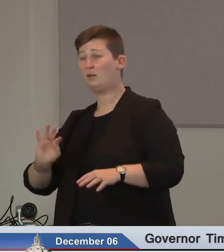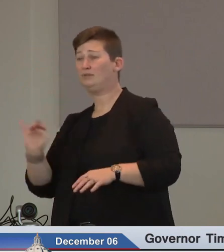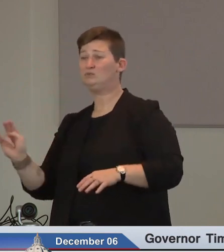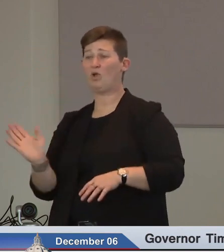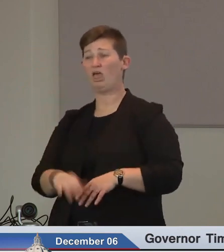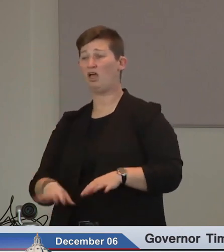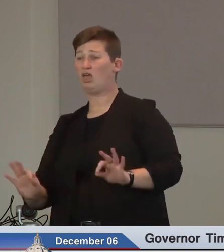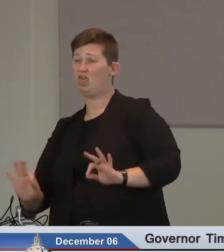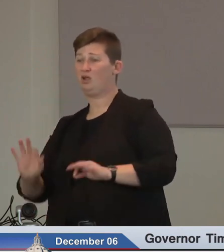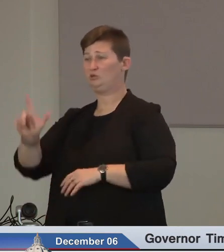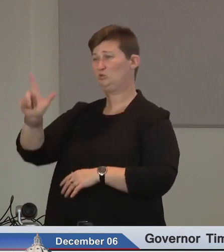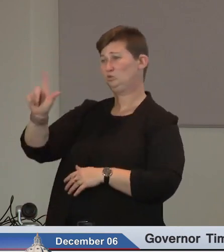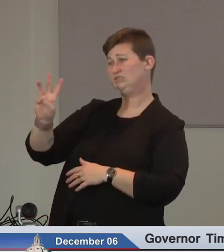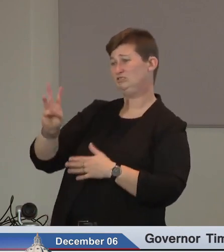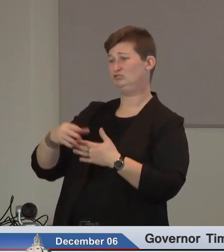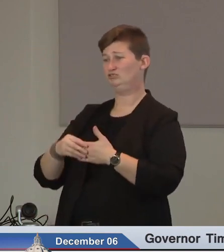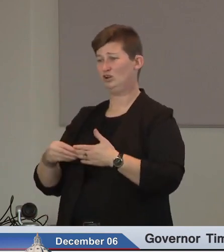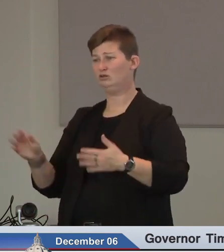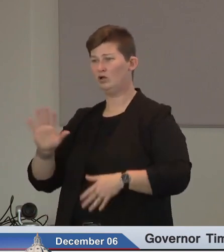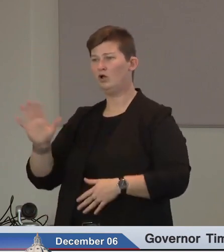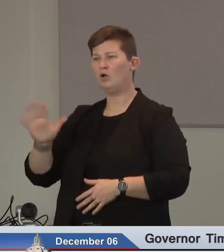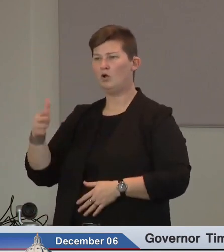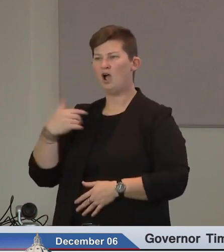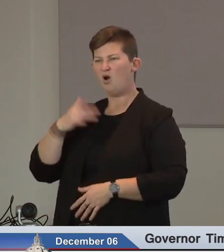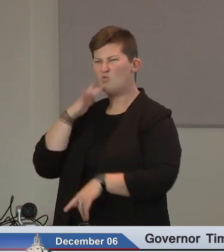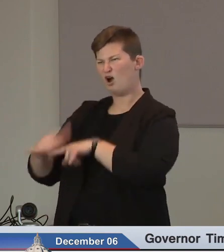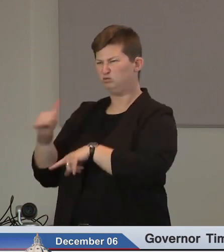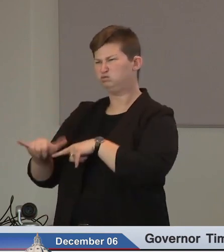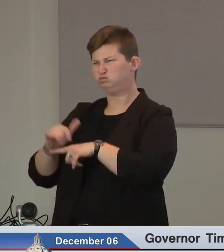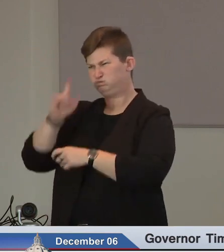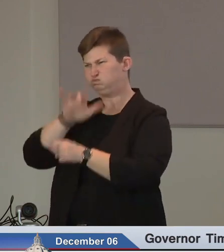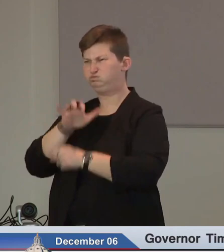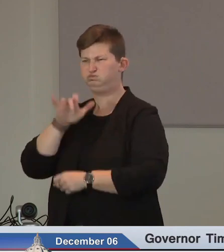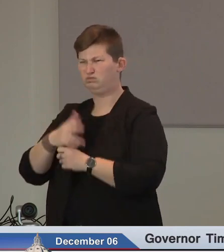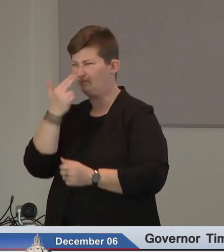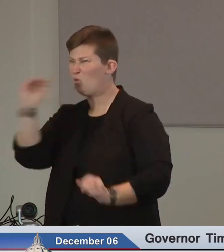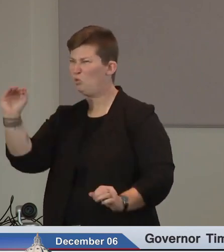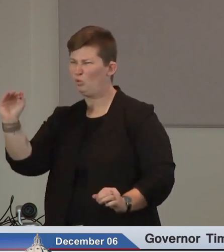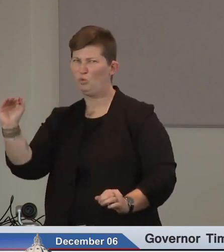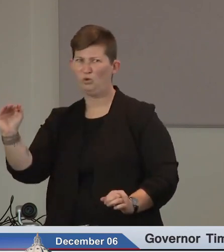i will have even harsher words than i started with because it's that's simply it's just not right you